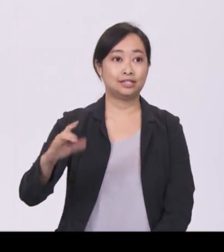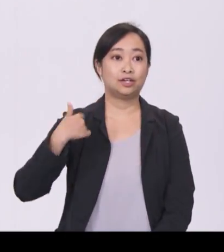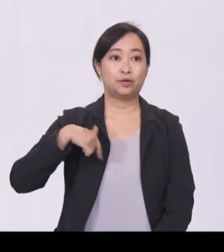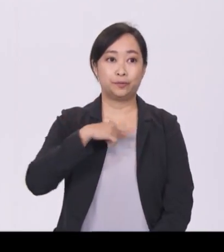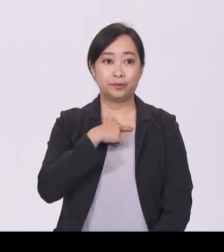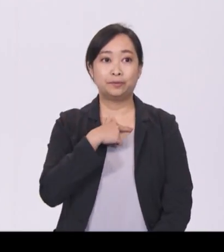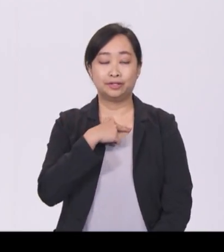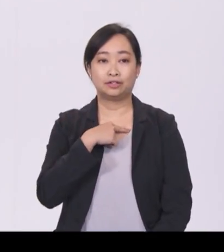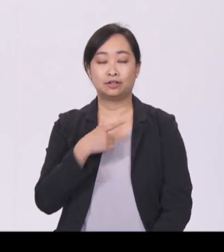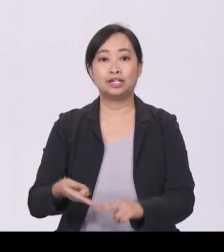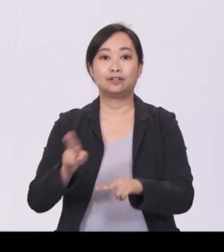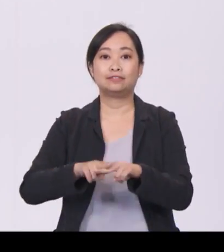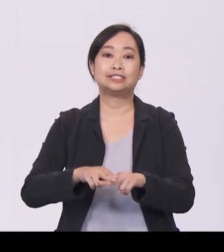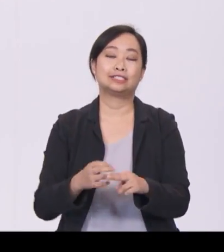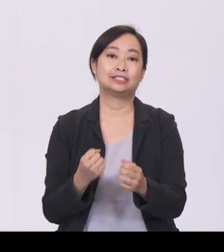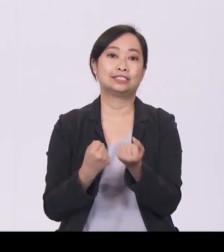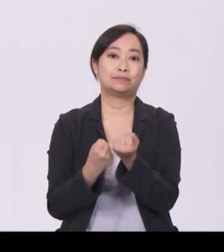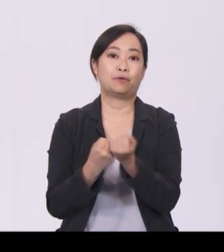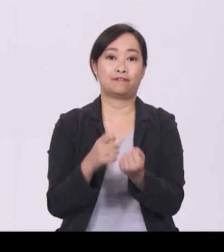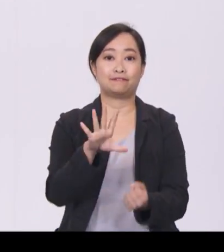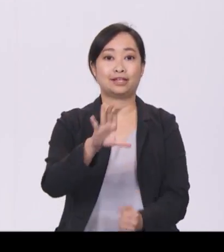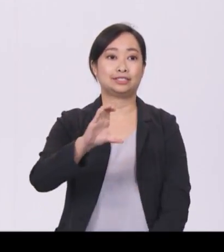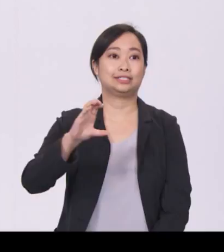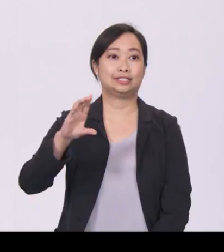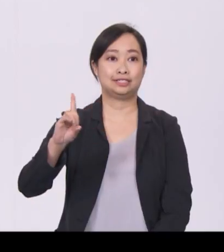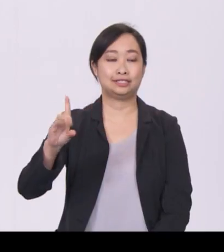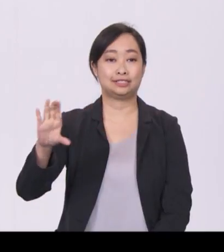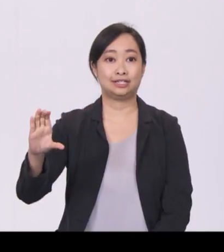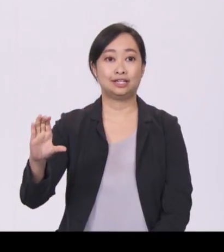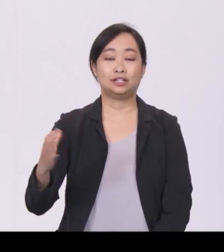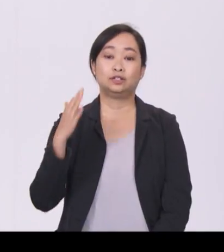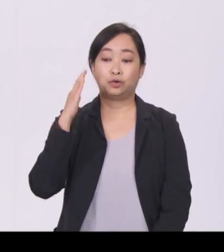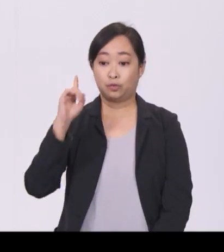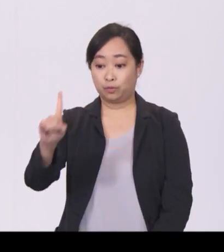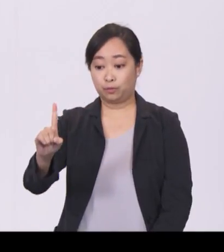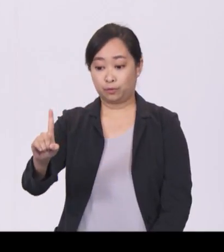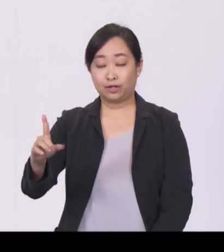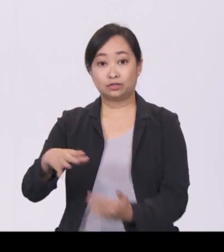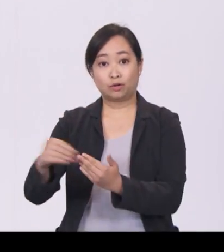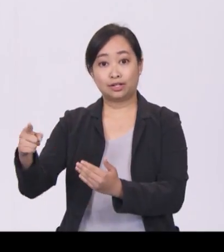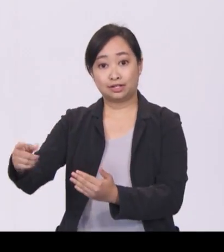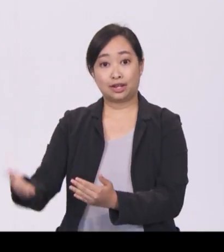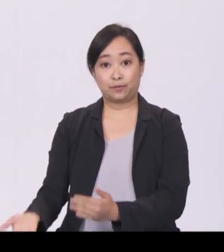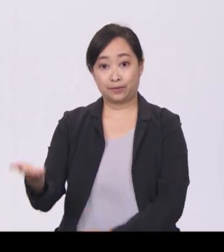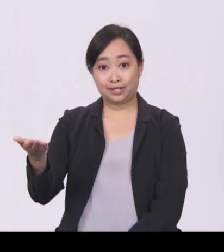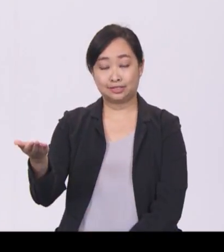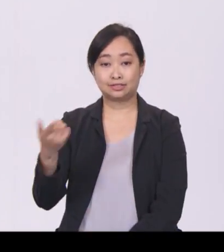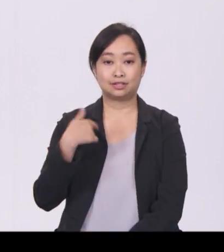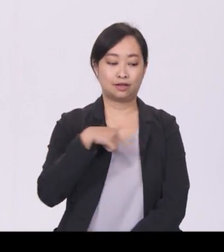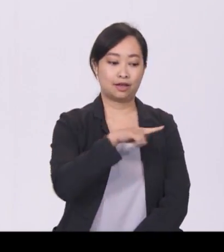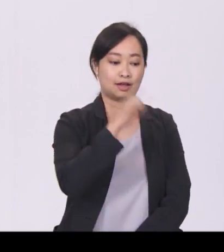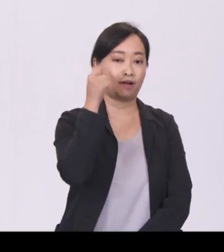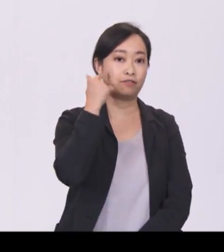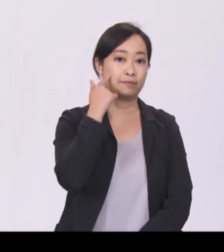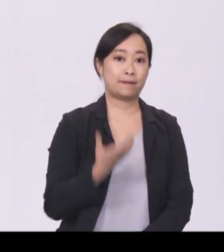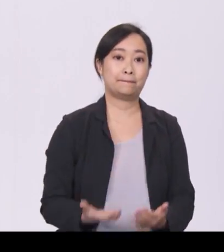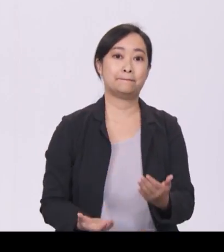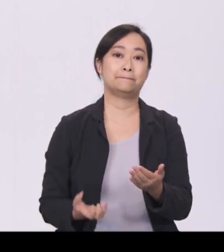Today, the Government matches $3 for every dollar that the CDCs raise, up to an annual cap of $24 million.